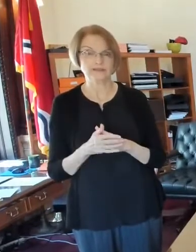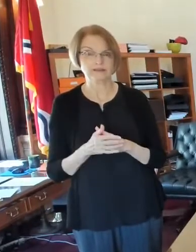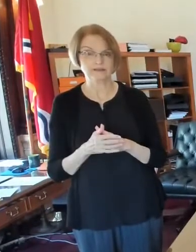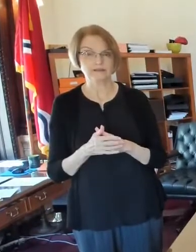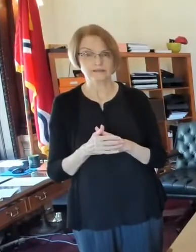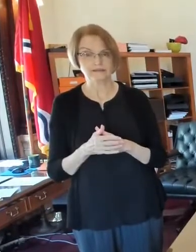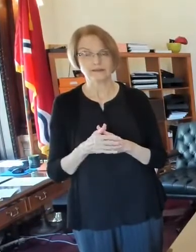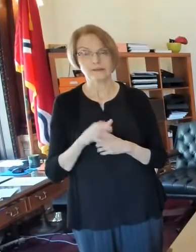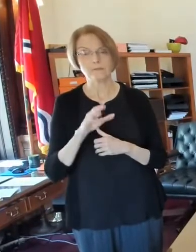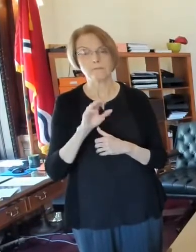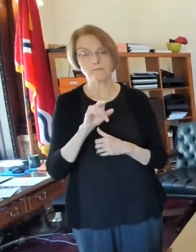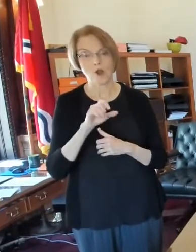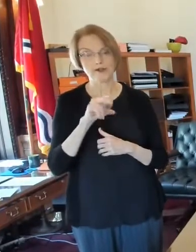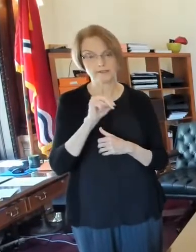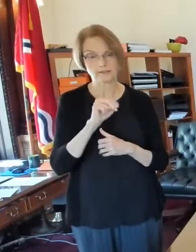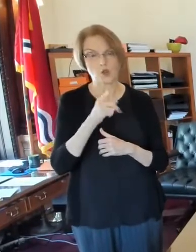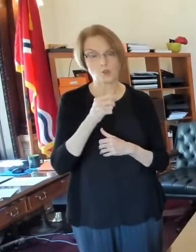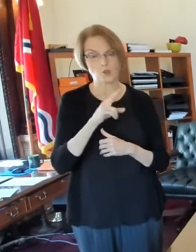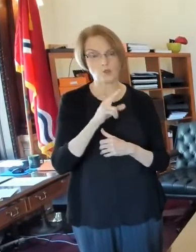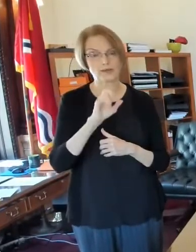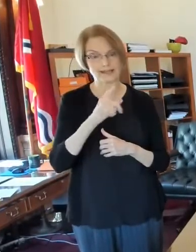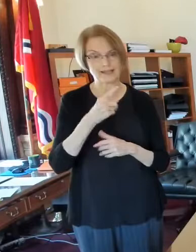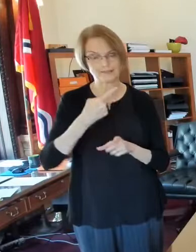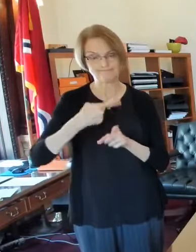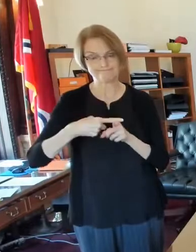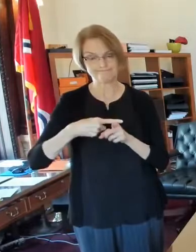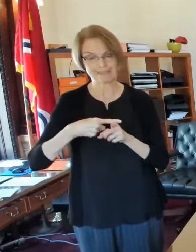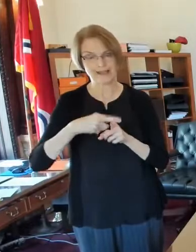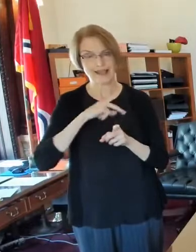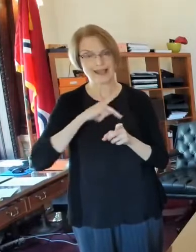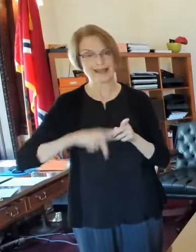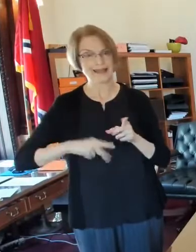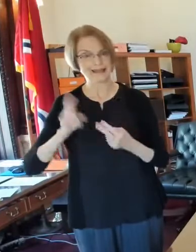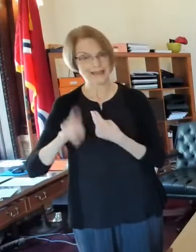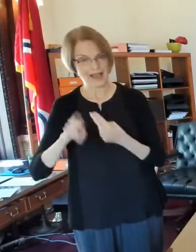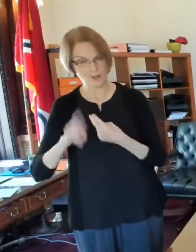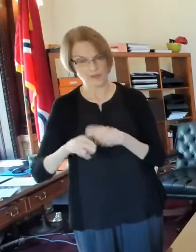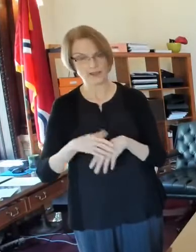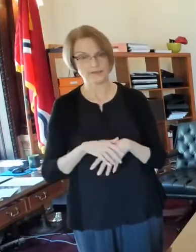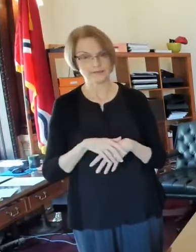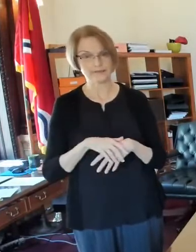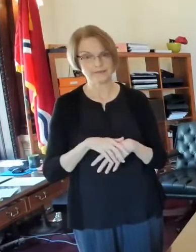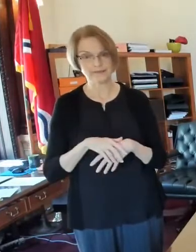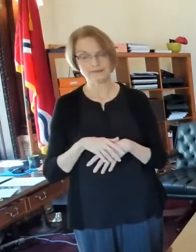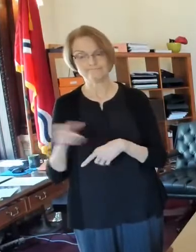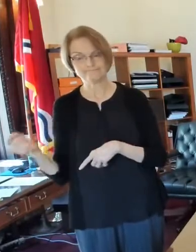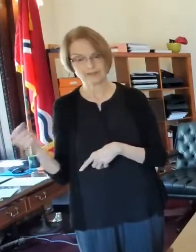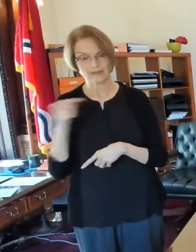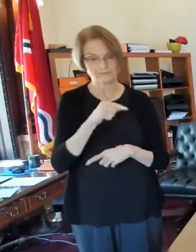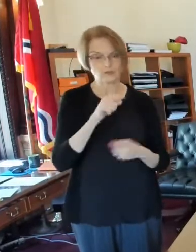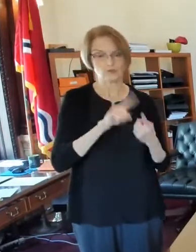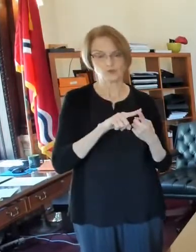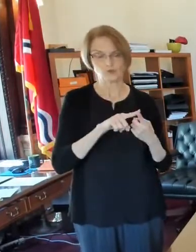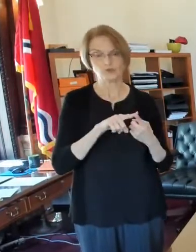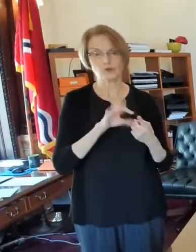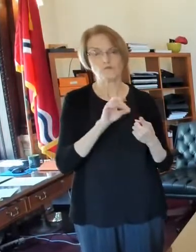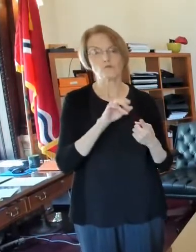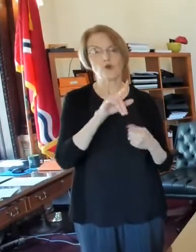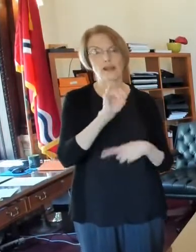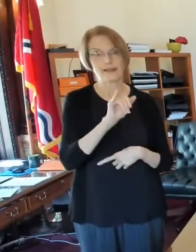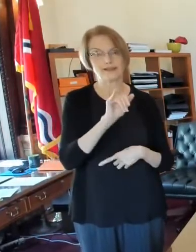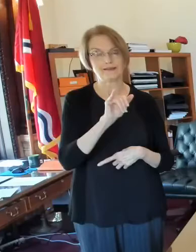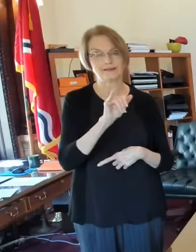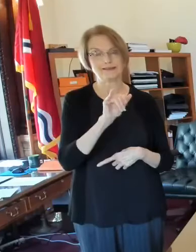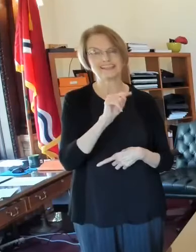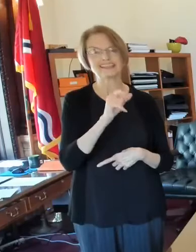basically at Martin Luther King and Kings Highway is, is sort of the nexus of it and then going west to Friendly Temple. So just a huge thank